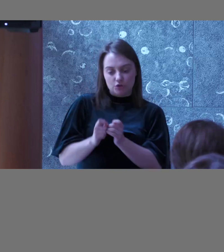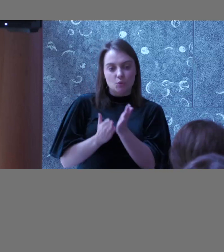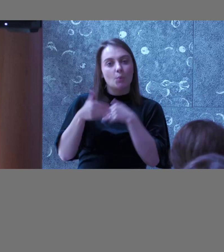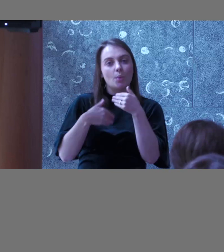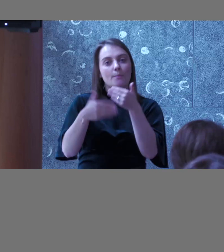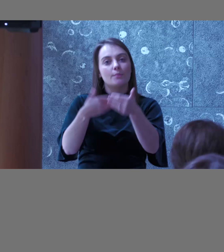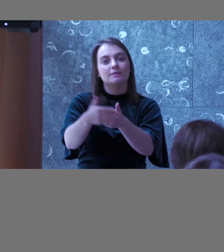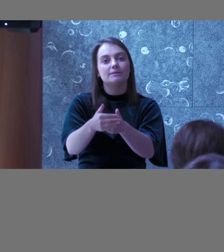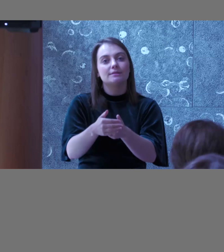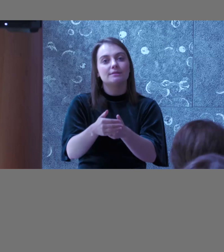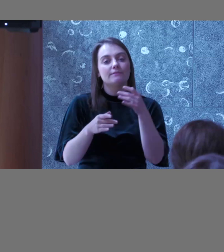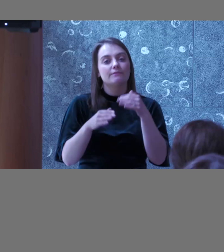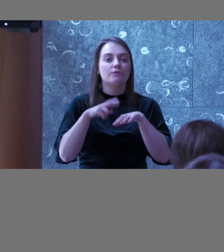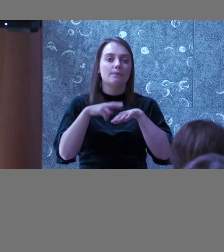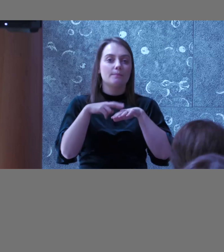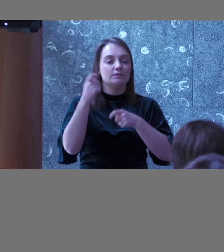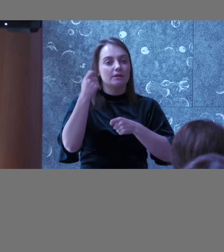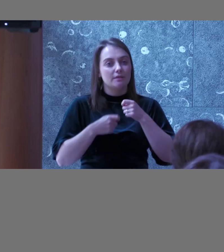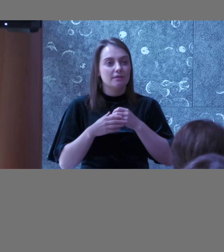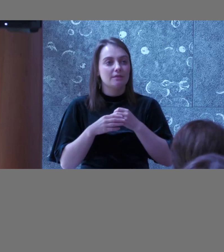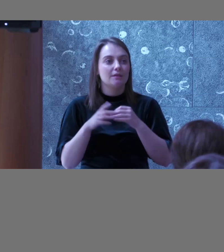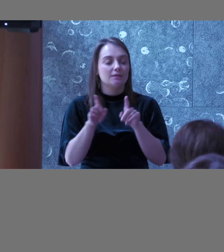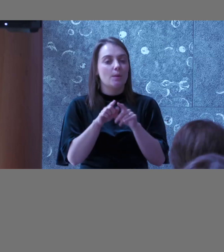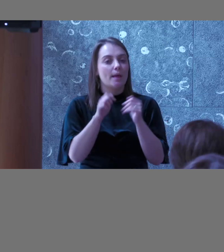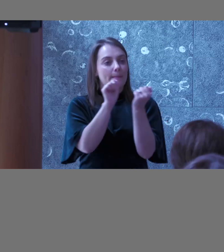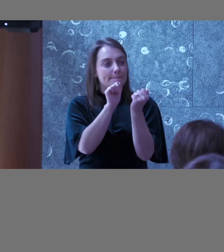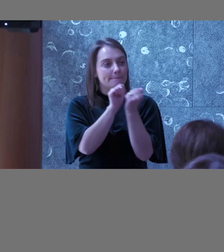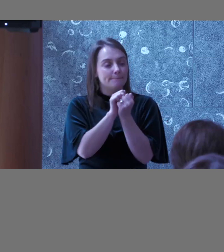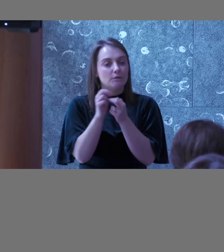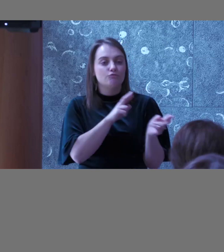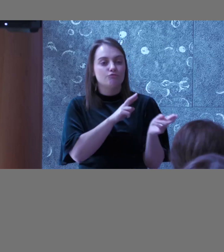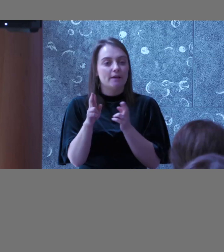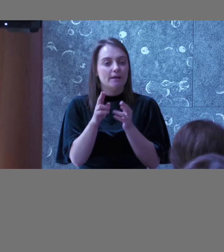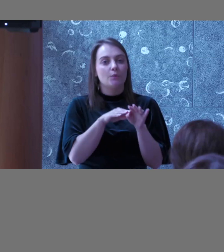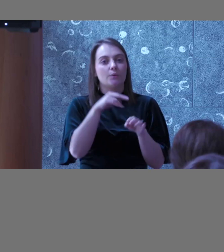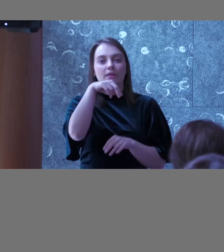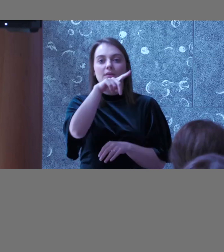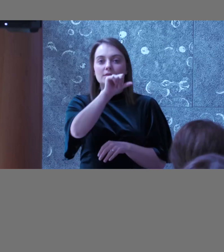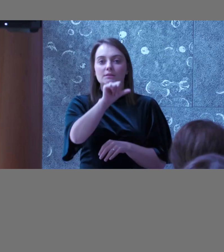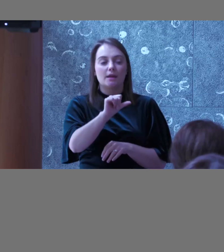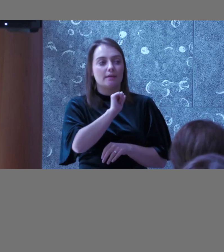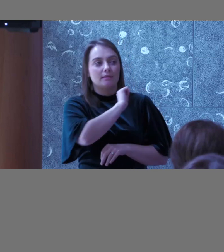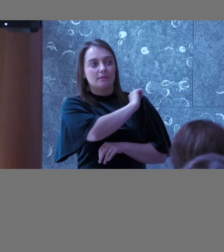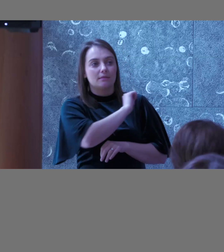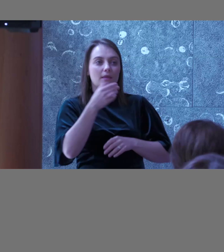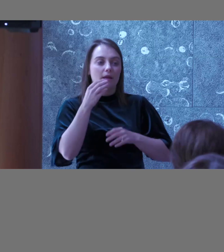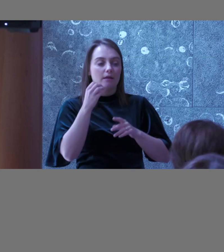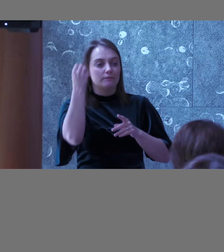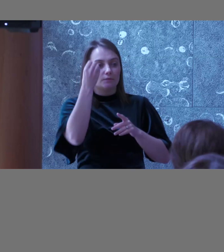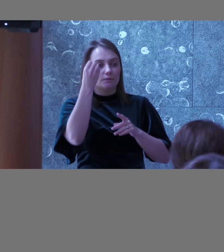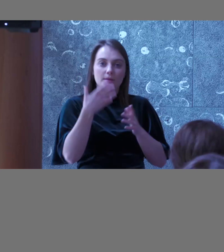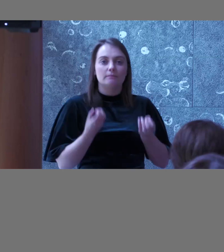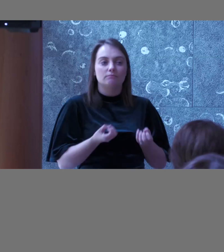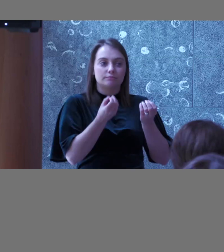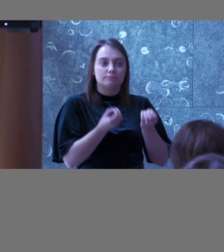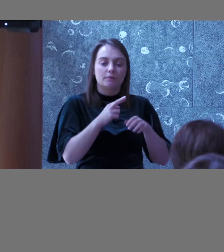for the better and also then meeting regularly with the NDA you know providing advice and just bettering what we're